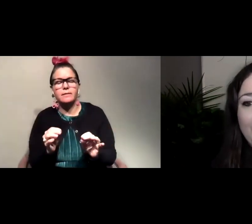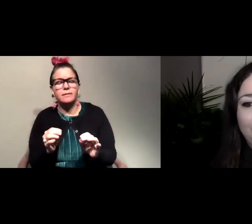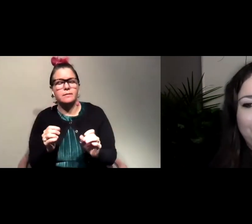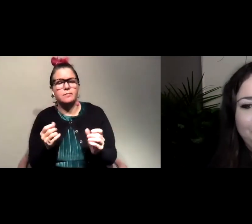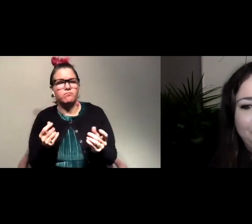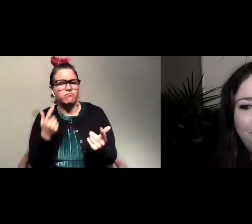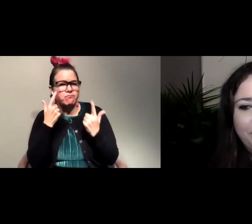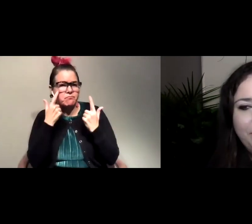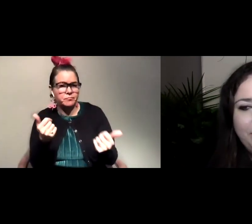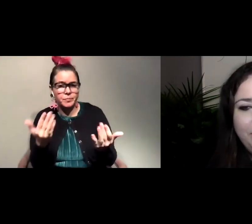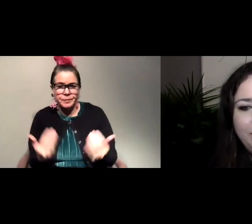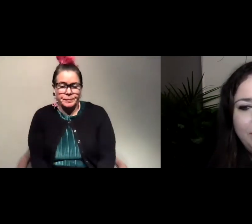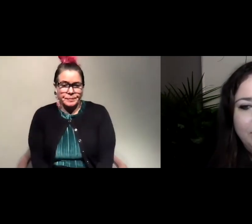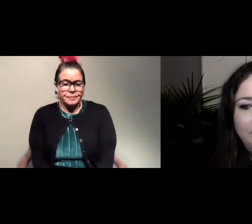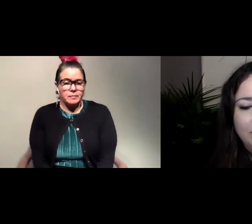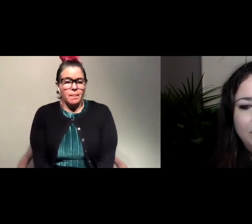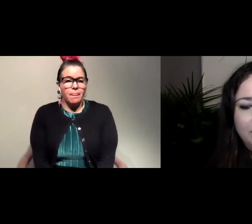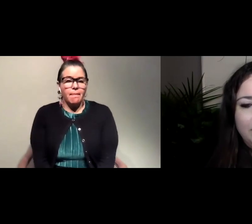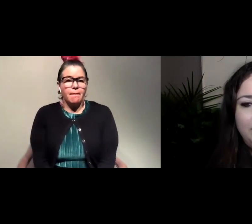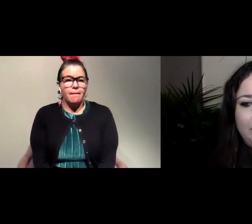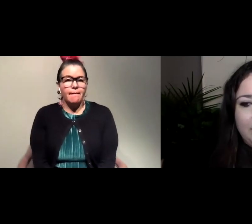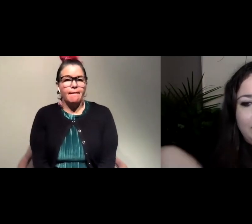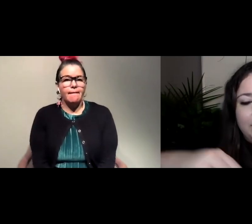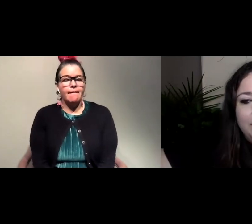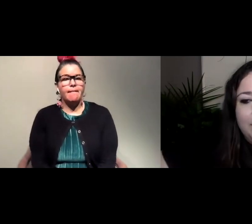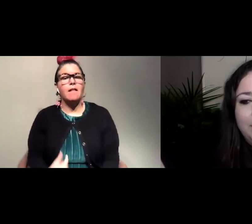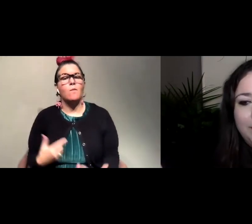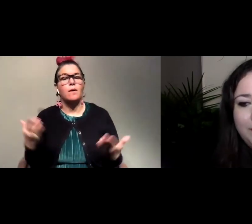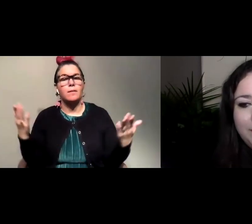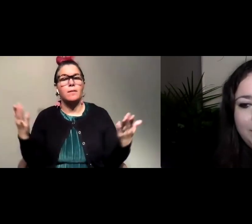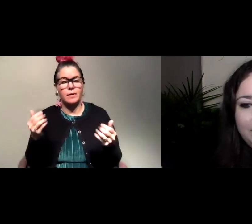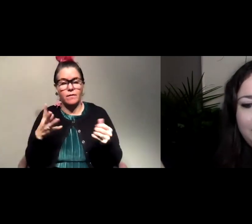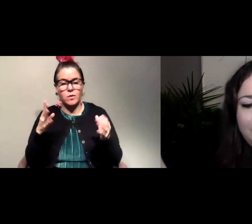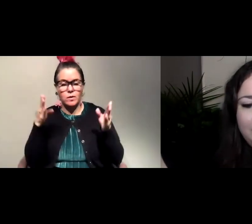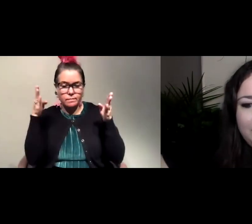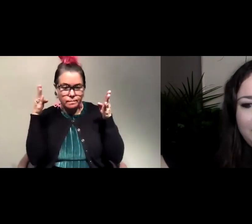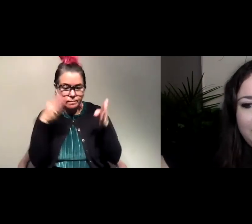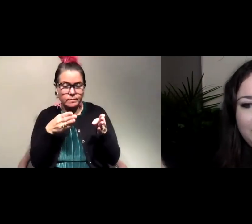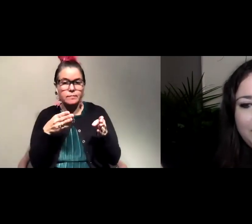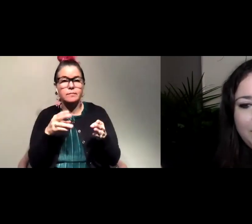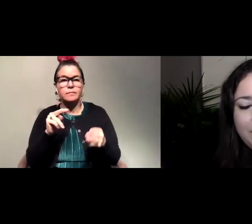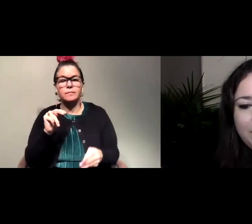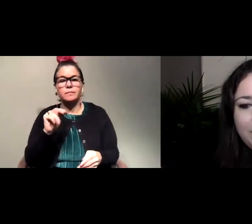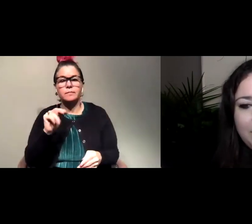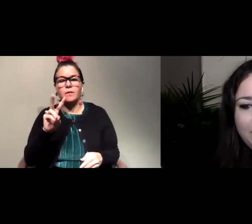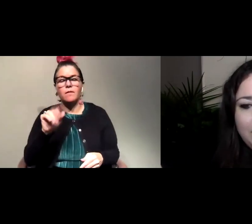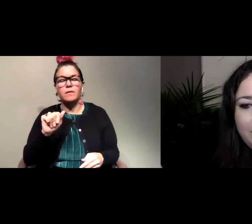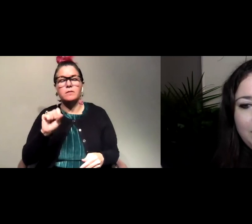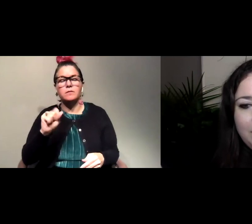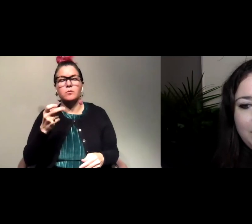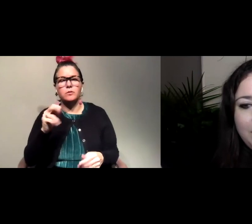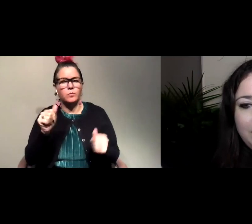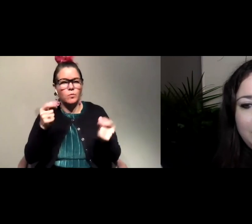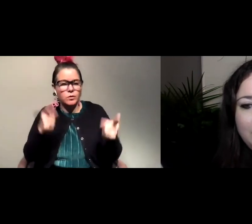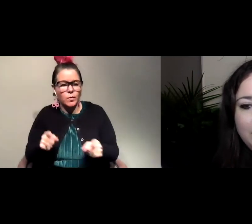that be? Um, I would want to bring everybody's attention to Nova Scotia and what's going on